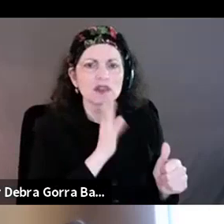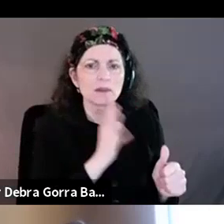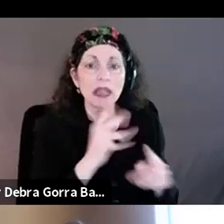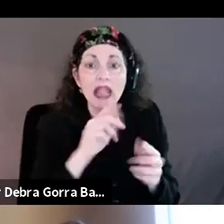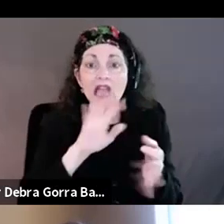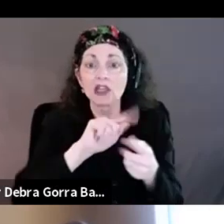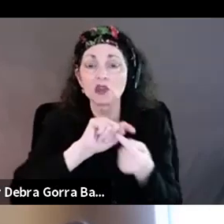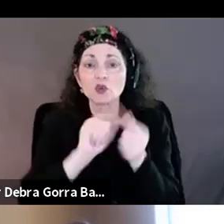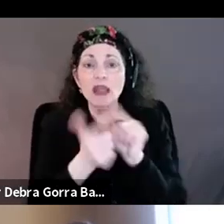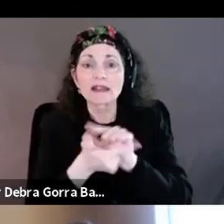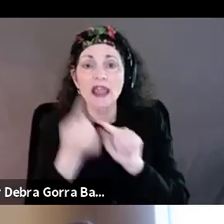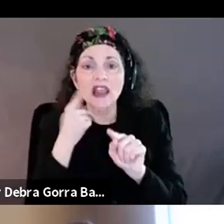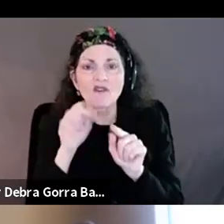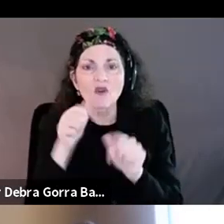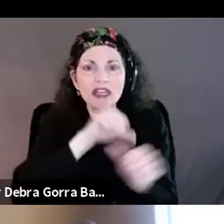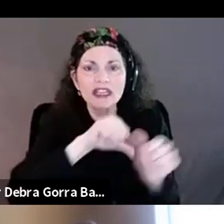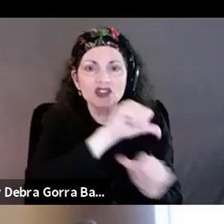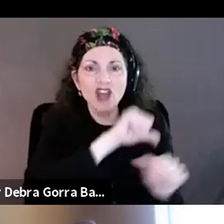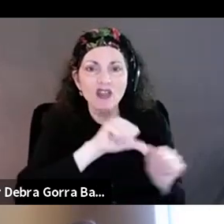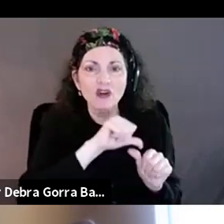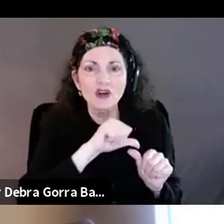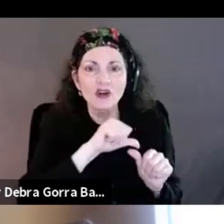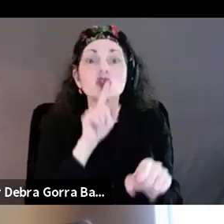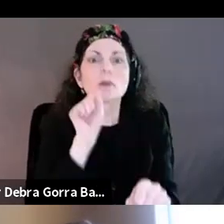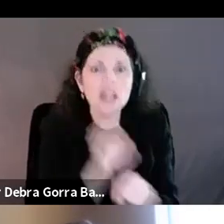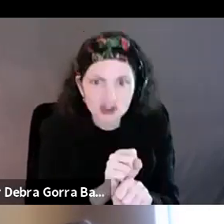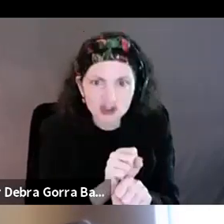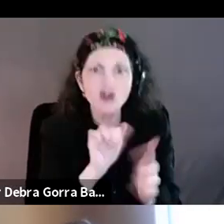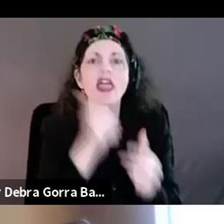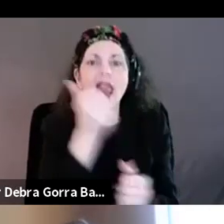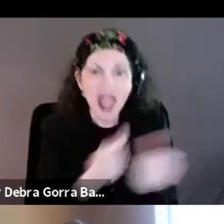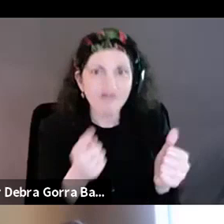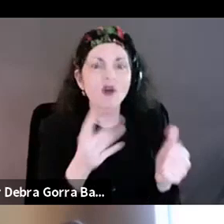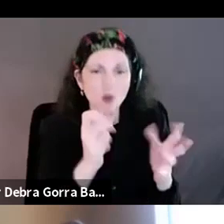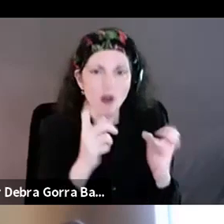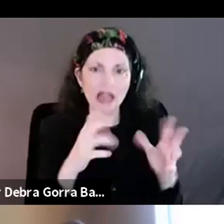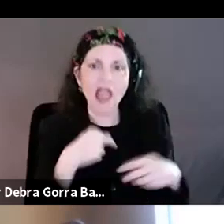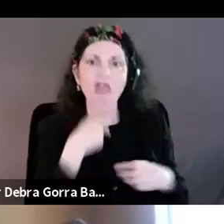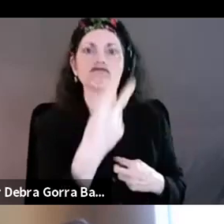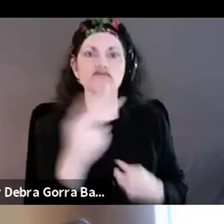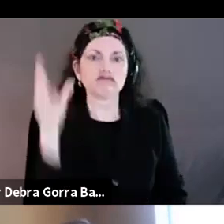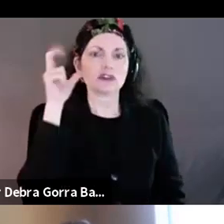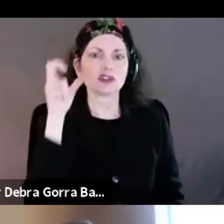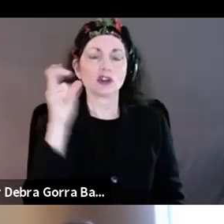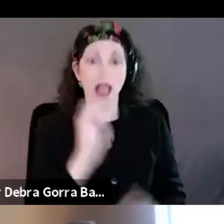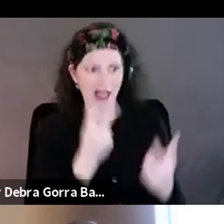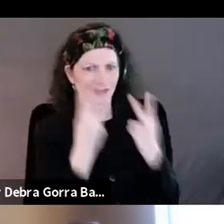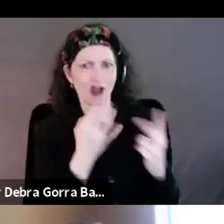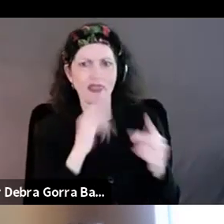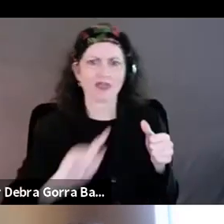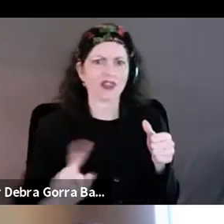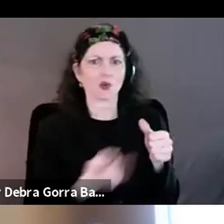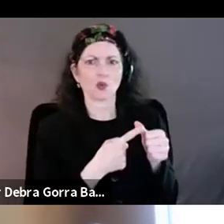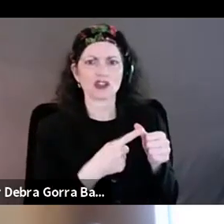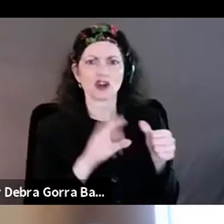really making sure that everybody gets heard. And I've seen that modeled in such a beautiful way in the virtual Crip Camp by Andrea who is,